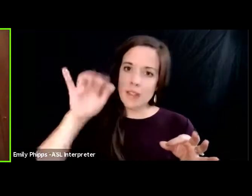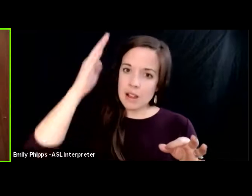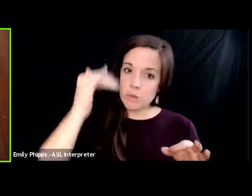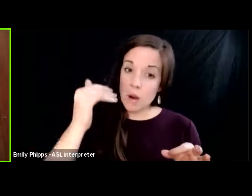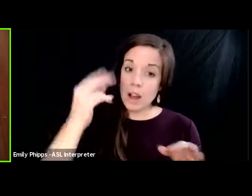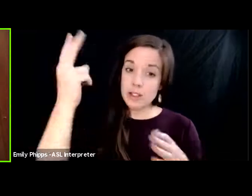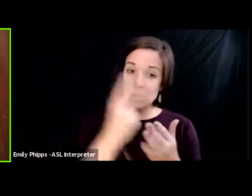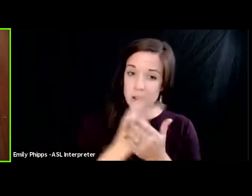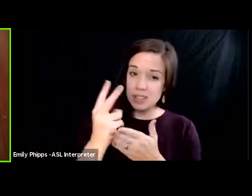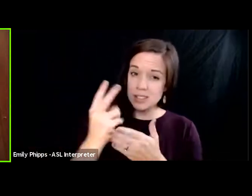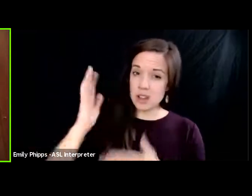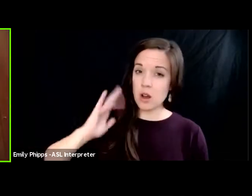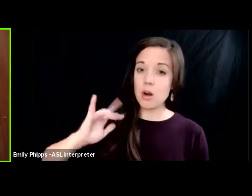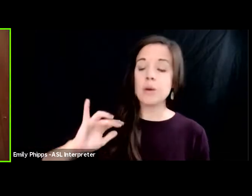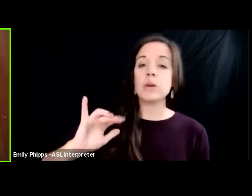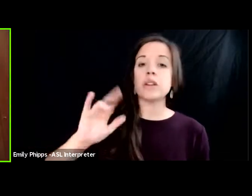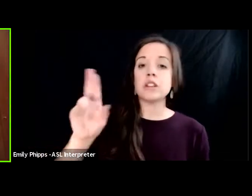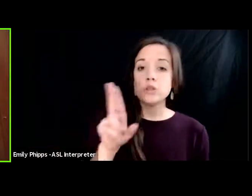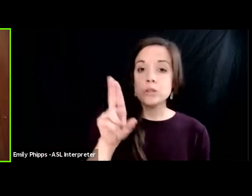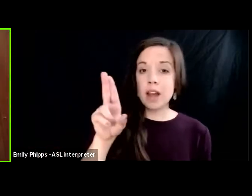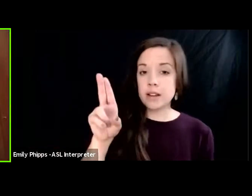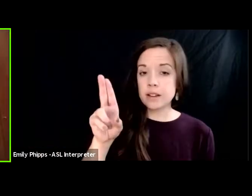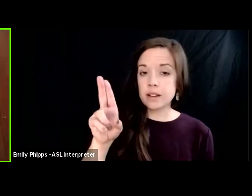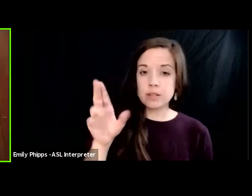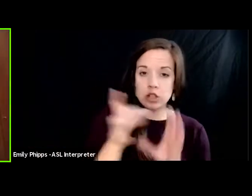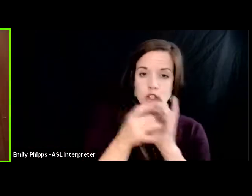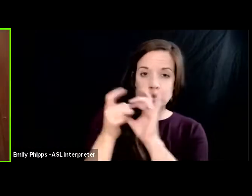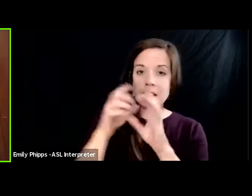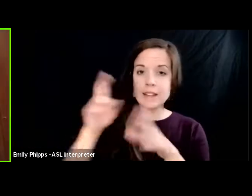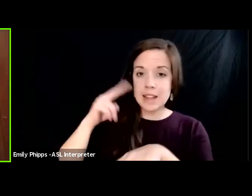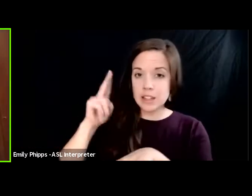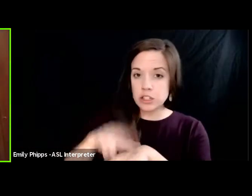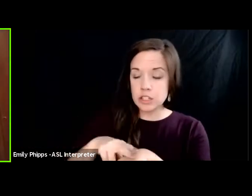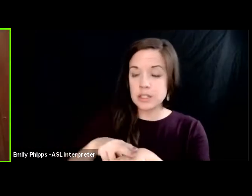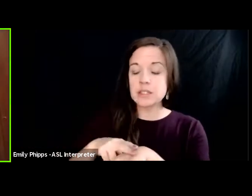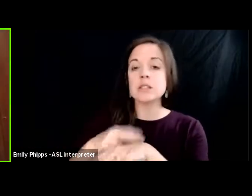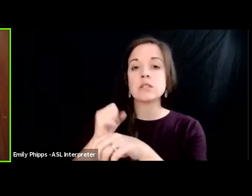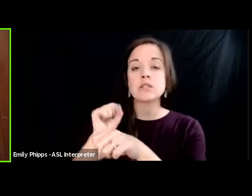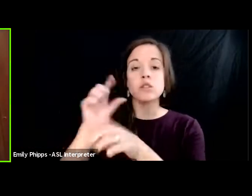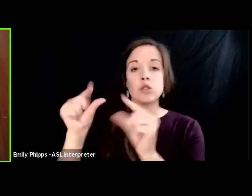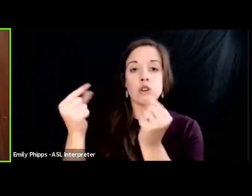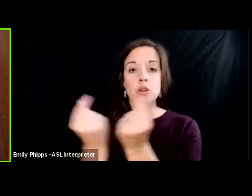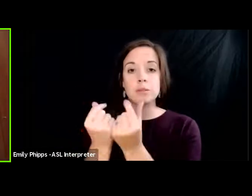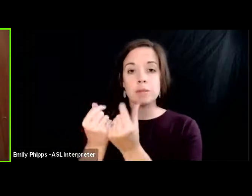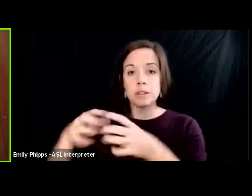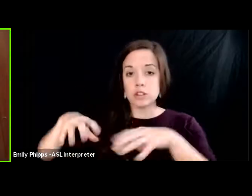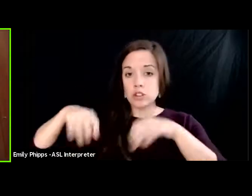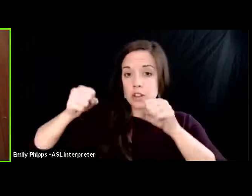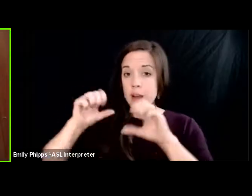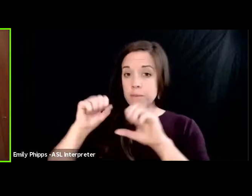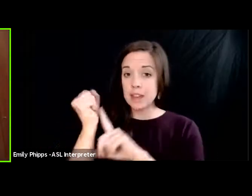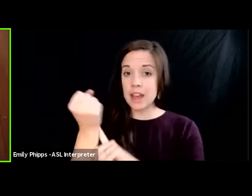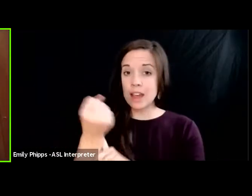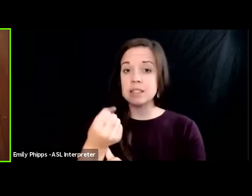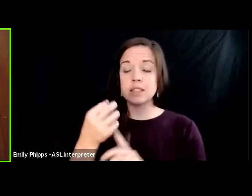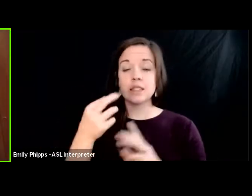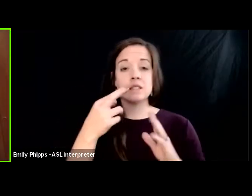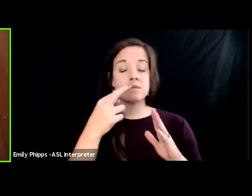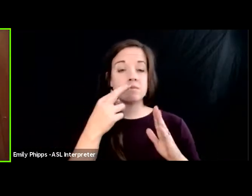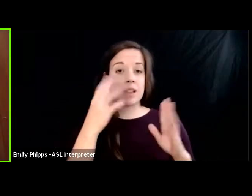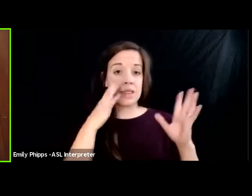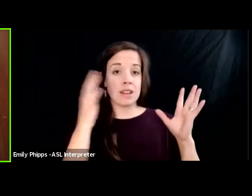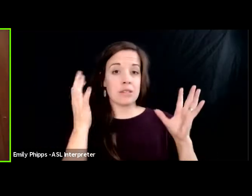weeks ago the united nations working group on arbitrary detention took up the case and ruled that donzinger's